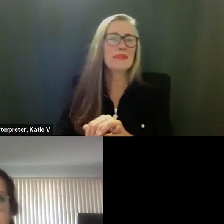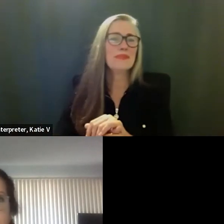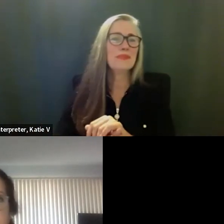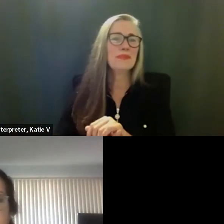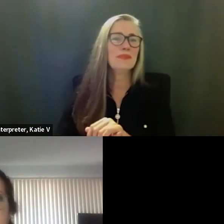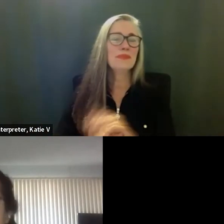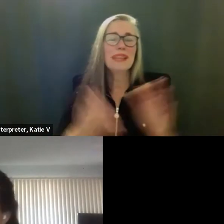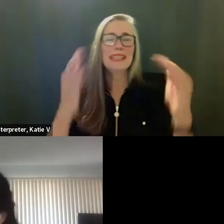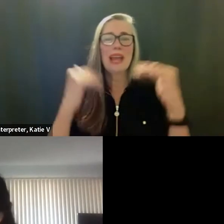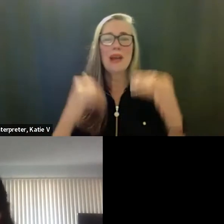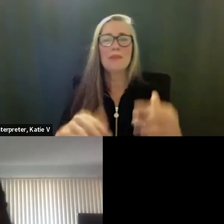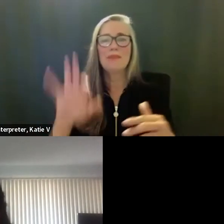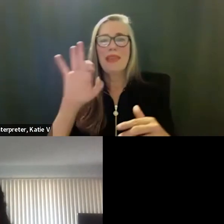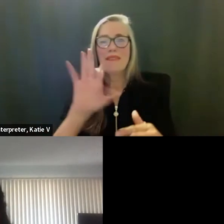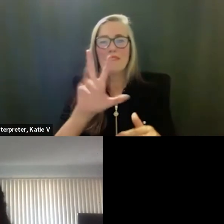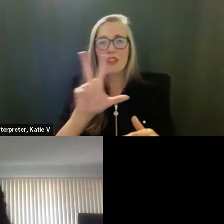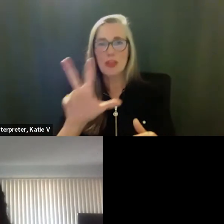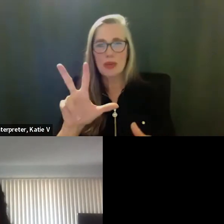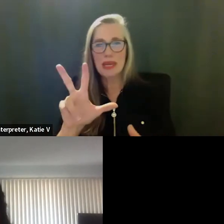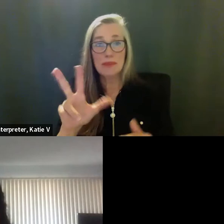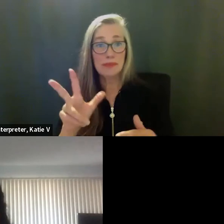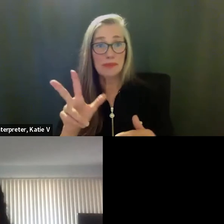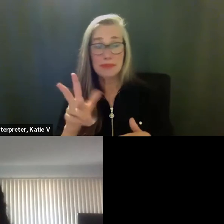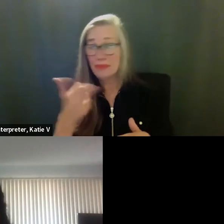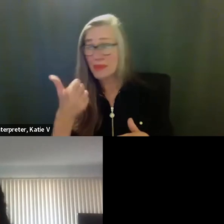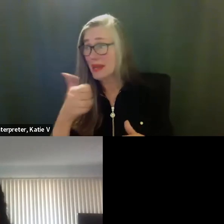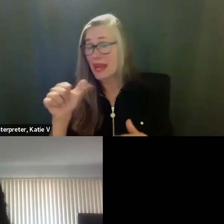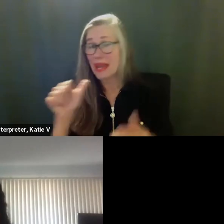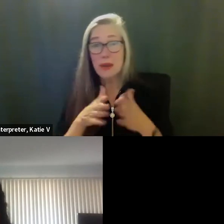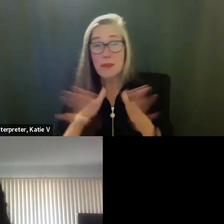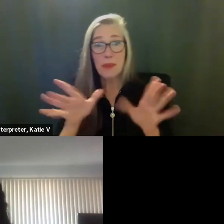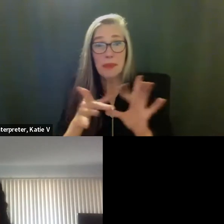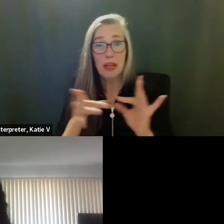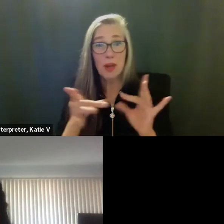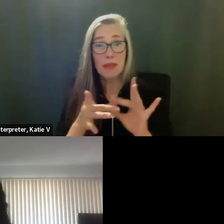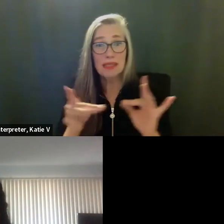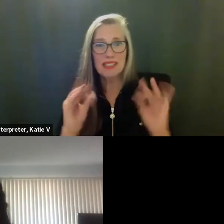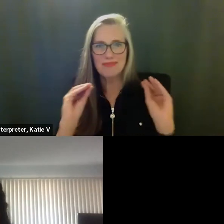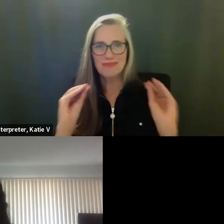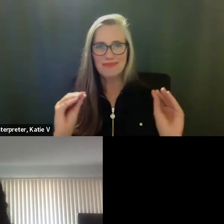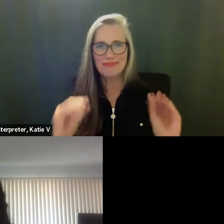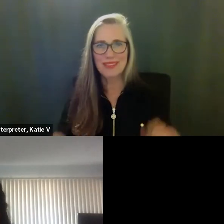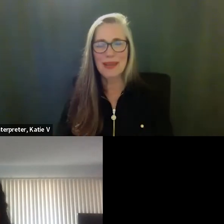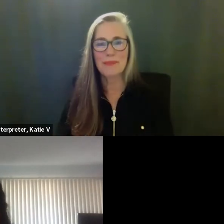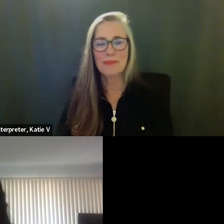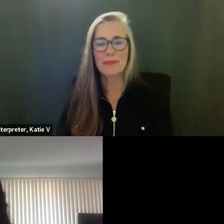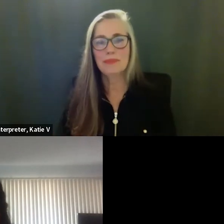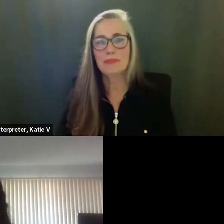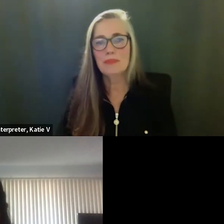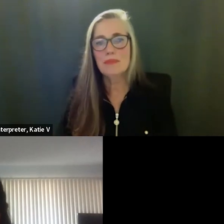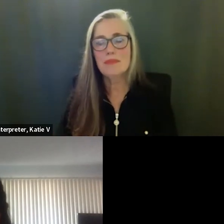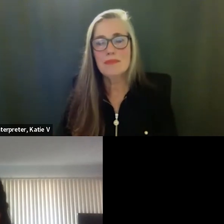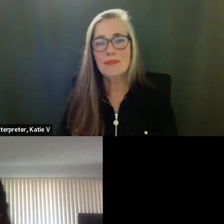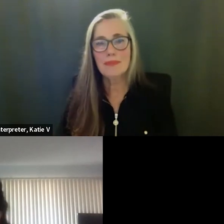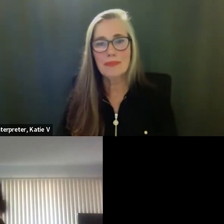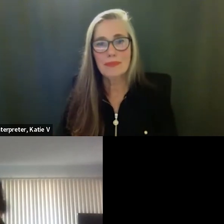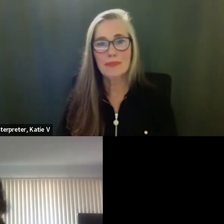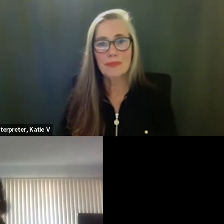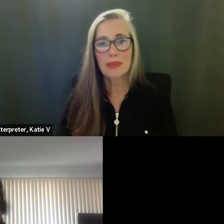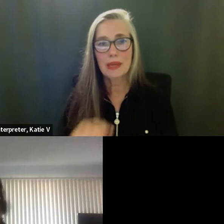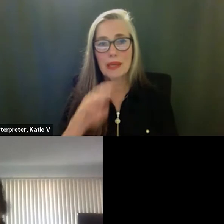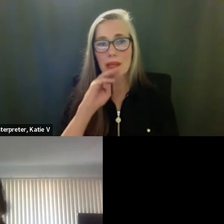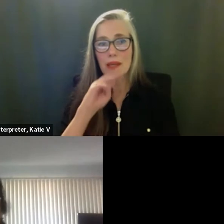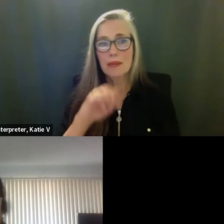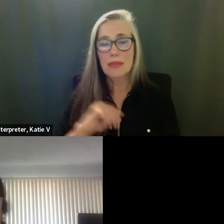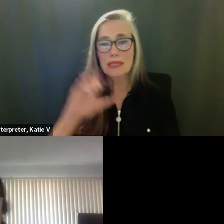to F3. Hearing no public comments. Nope. Okay. Move to F3. And miss, uh, is it CTA